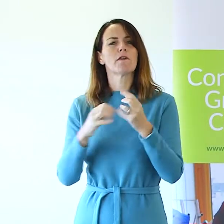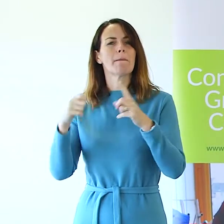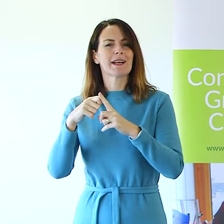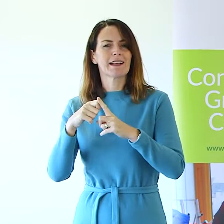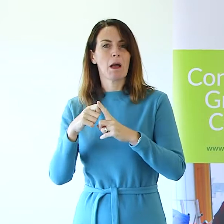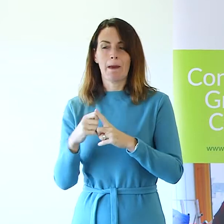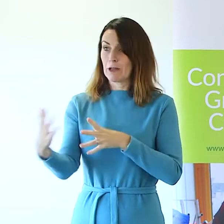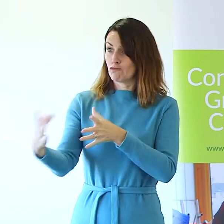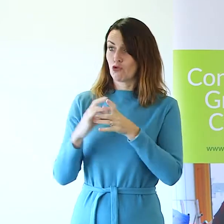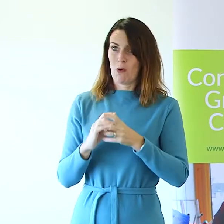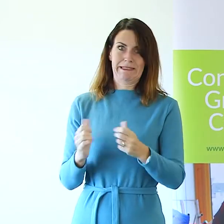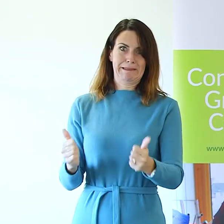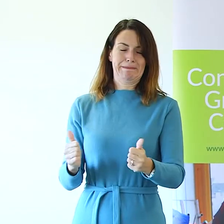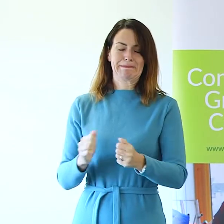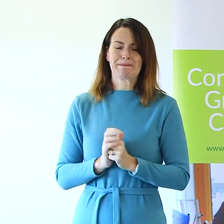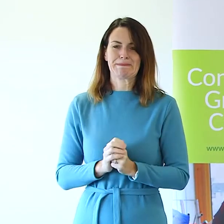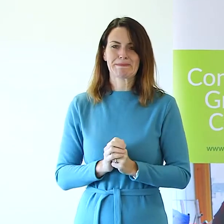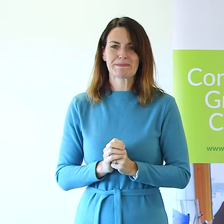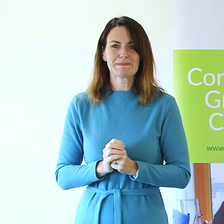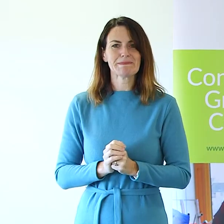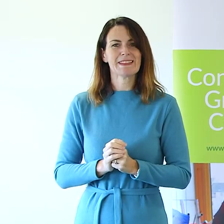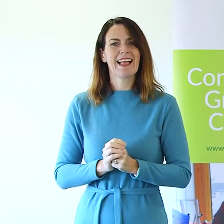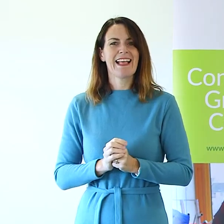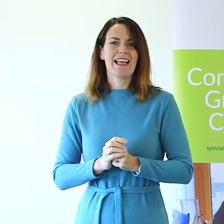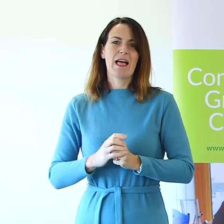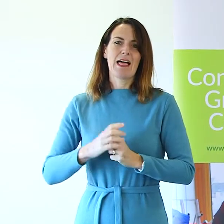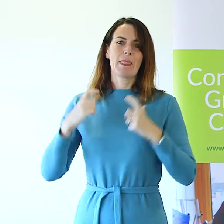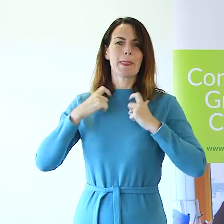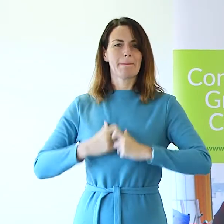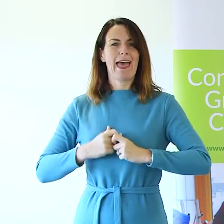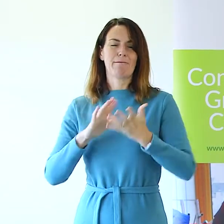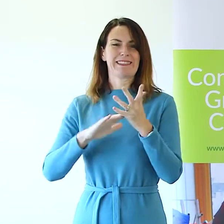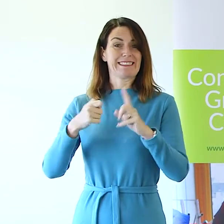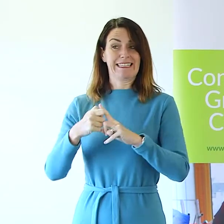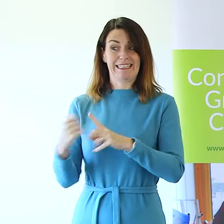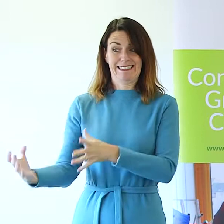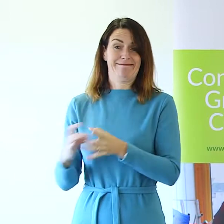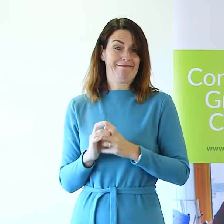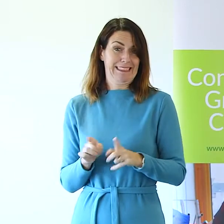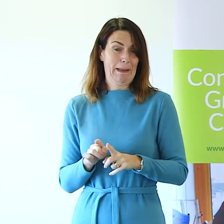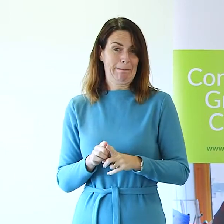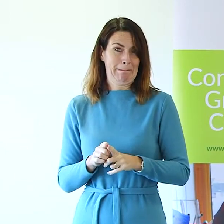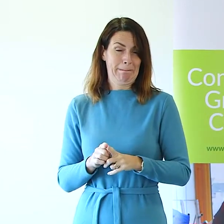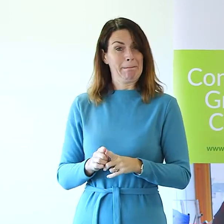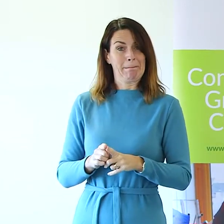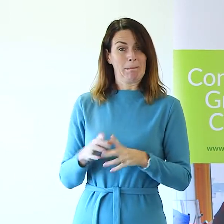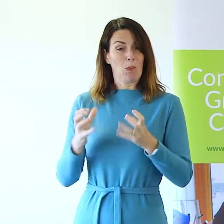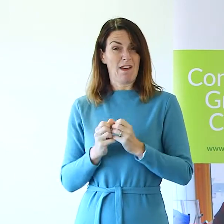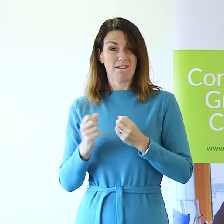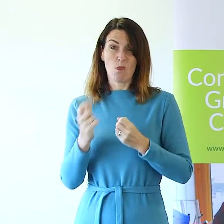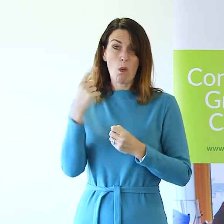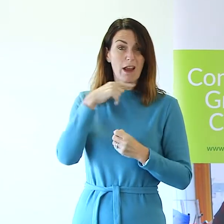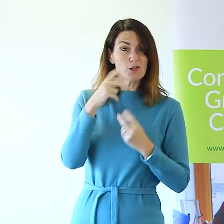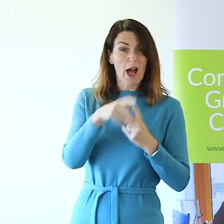I see he's joined us and to Councillor Andrew Geary, the Mayor of Milton Keynes, along with the other hundred and plus